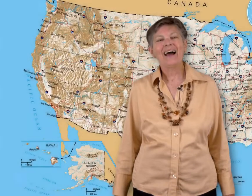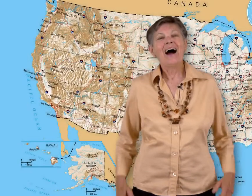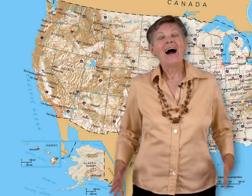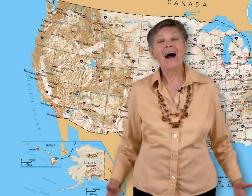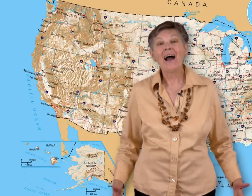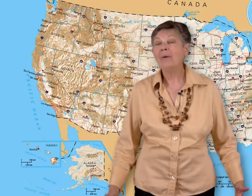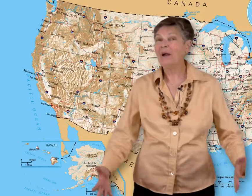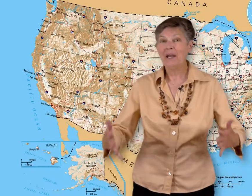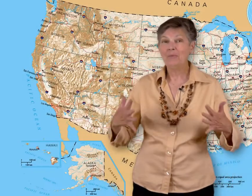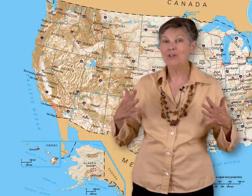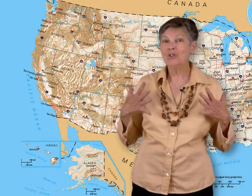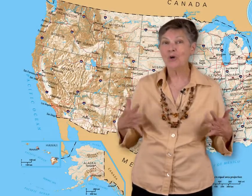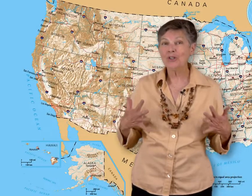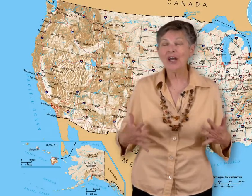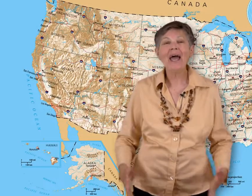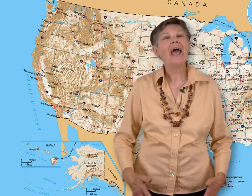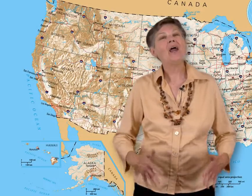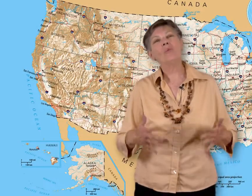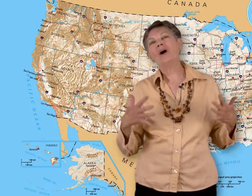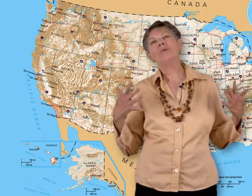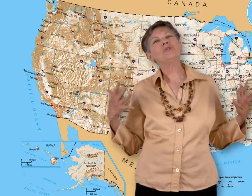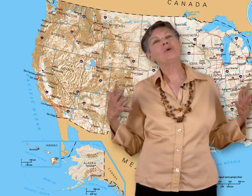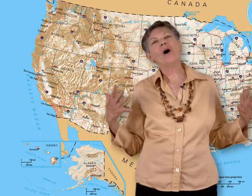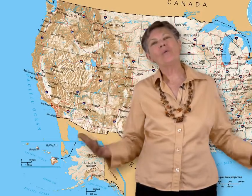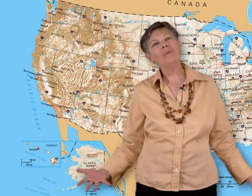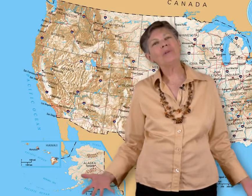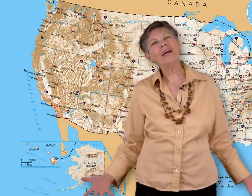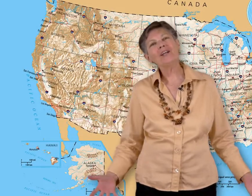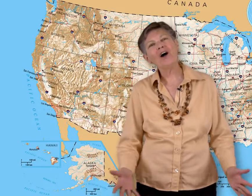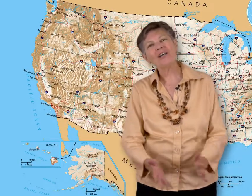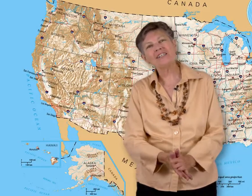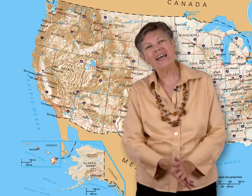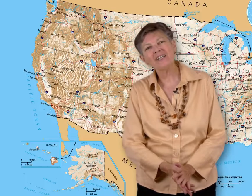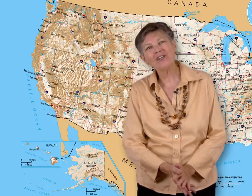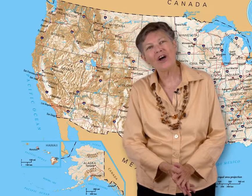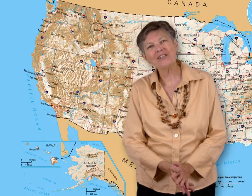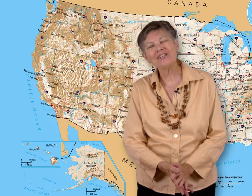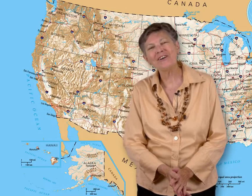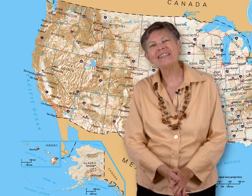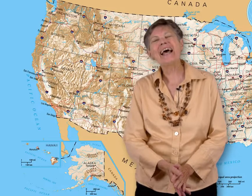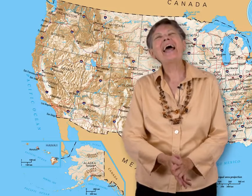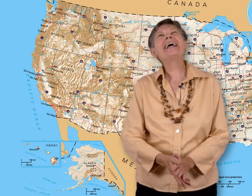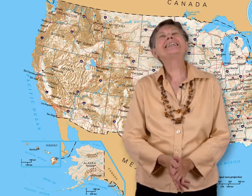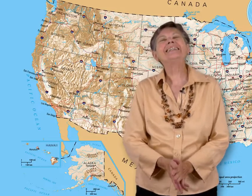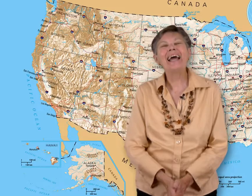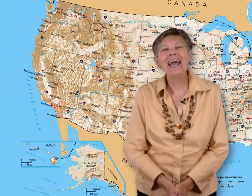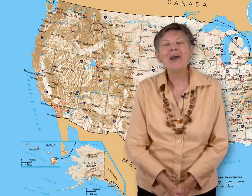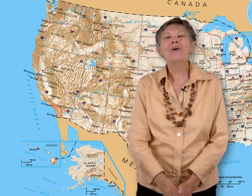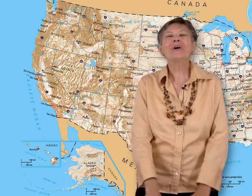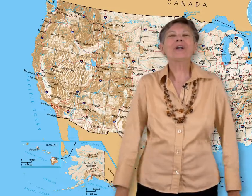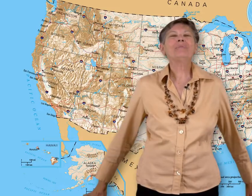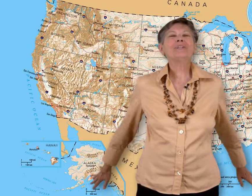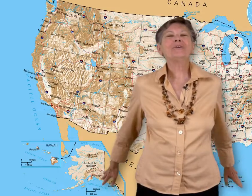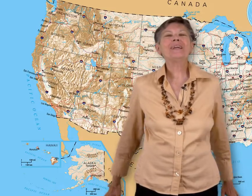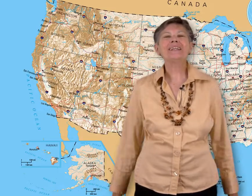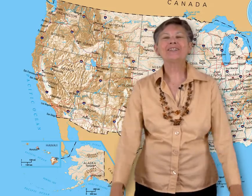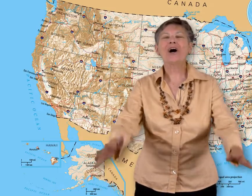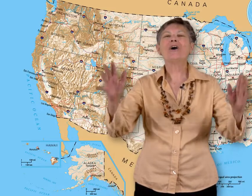Hi, my name is Georgia and welcome to our We Play Along State Song Series and today we're going to be doing the song